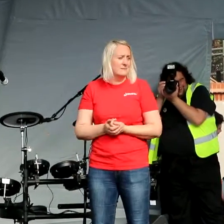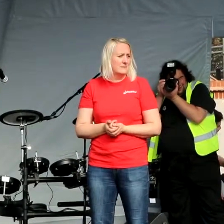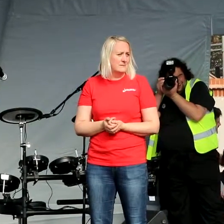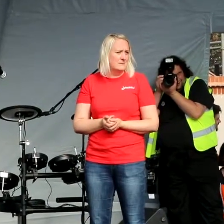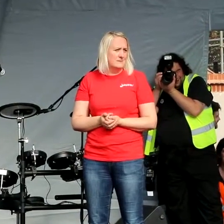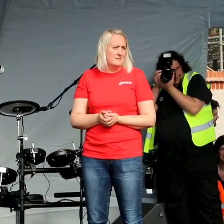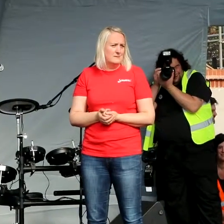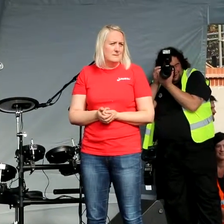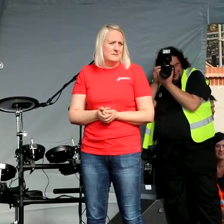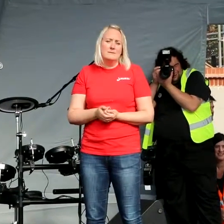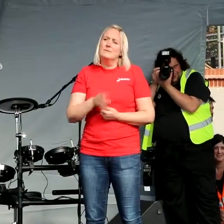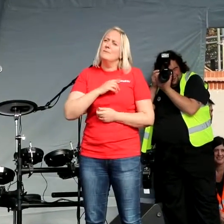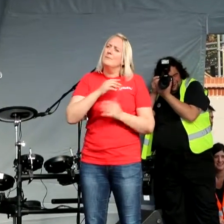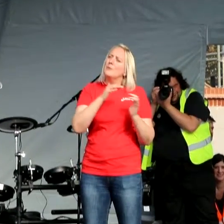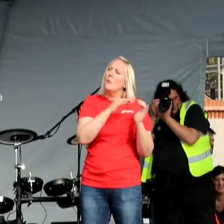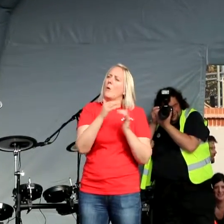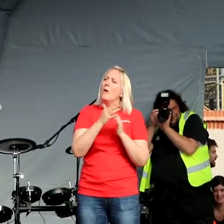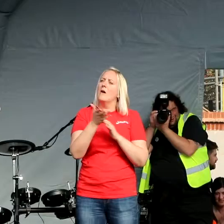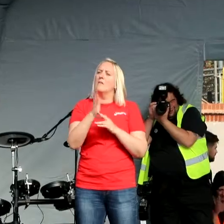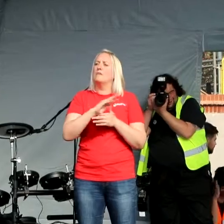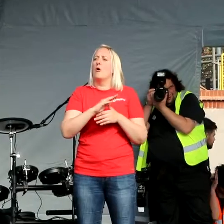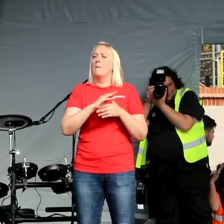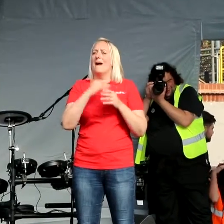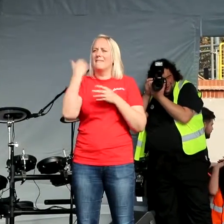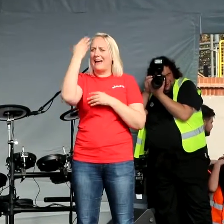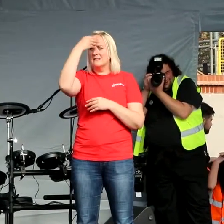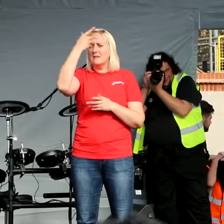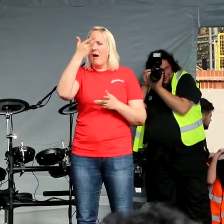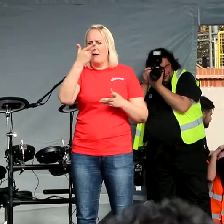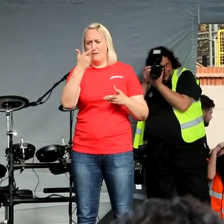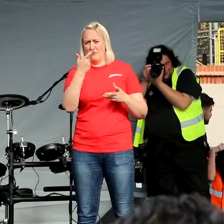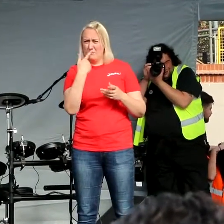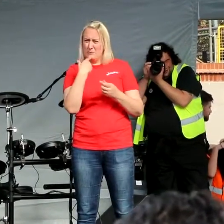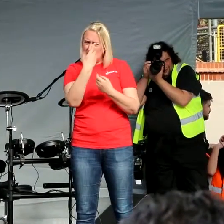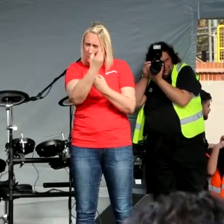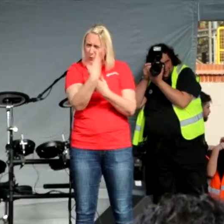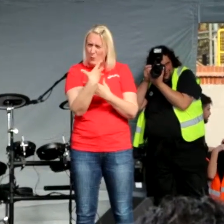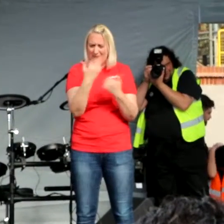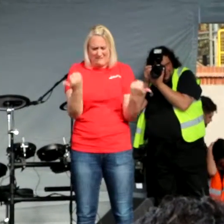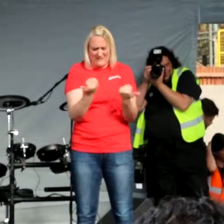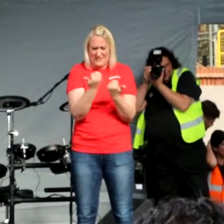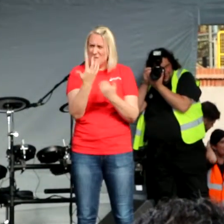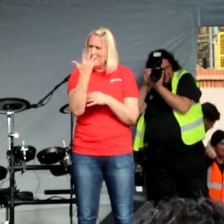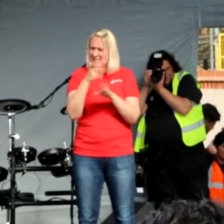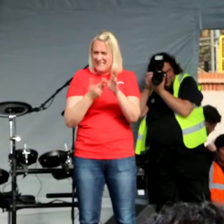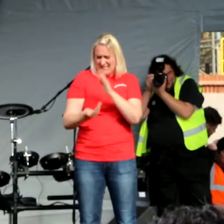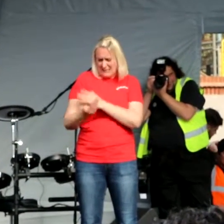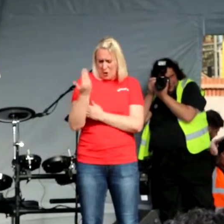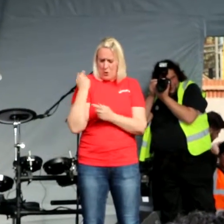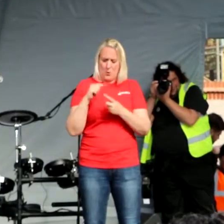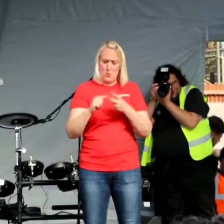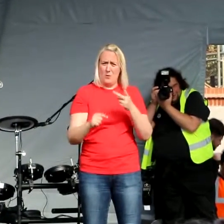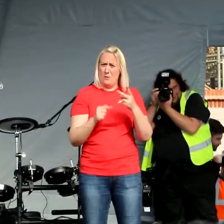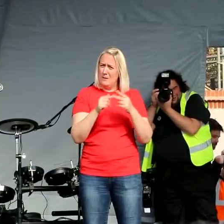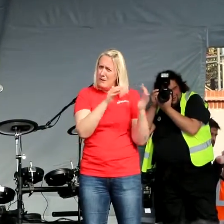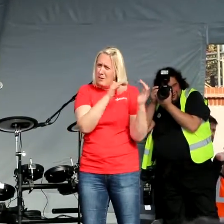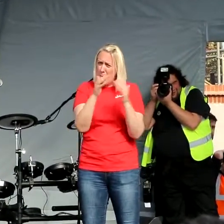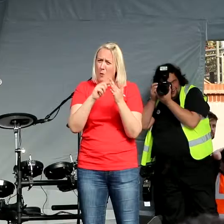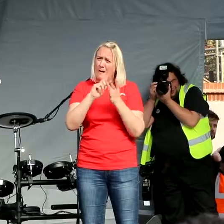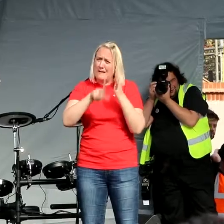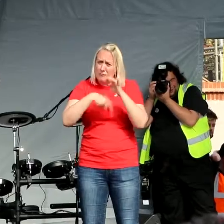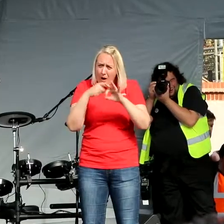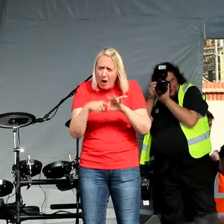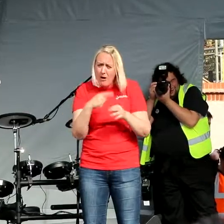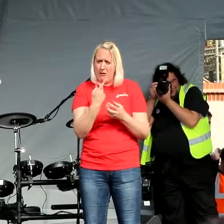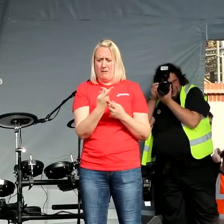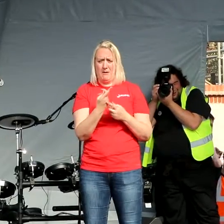We had the war in Afghanistan, we were told it was over 15 years ago. We had the war in Iraq, we've had the bombing of